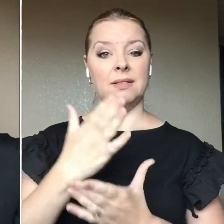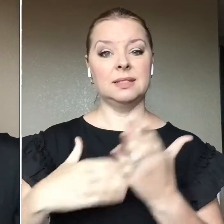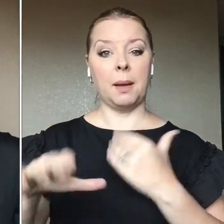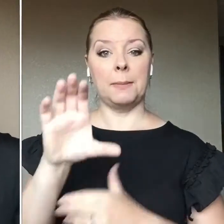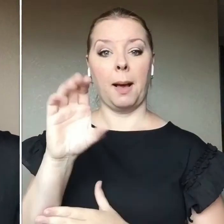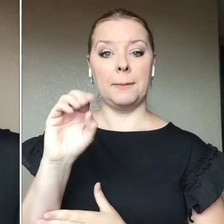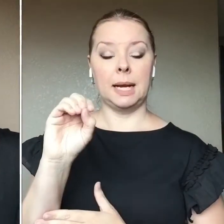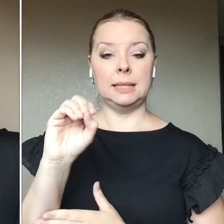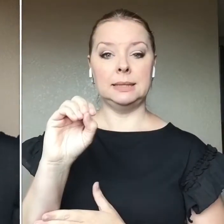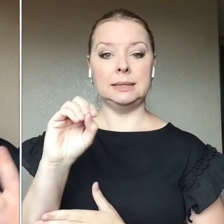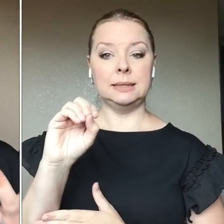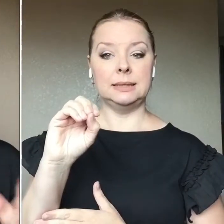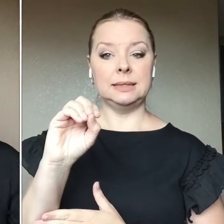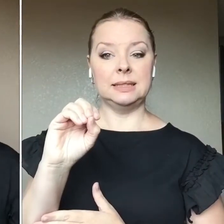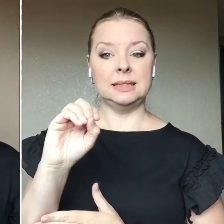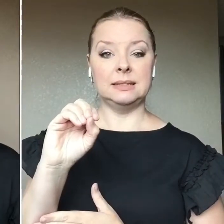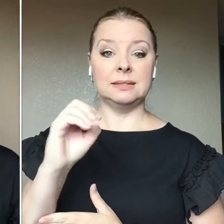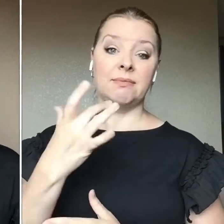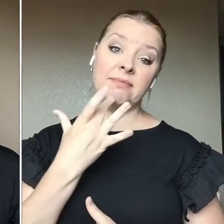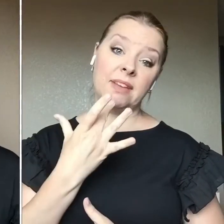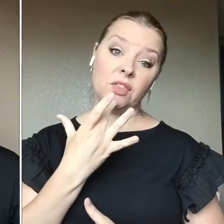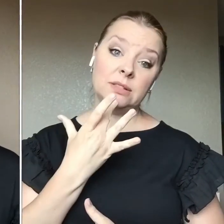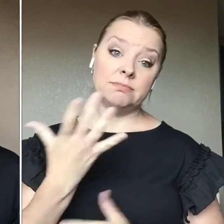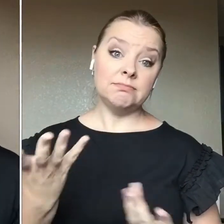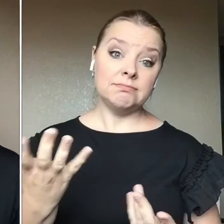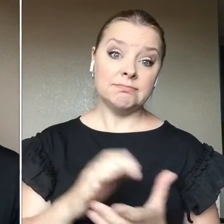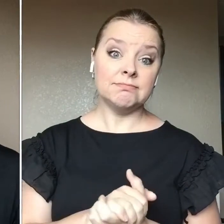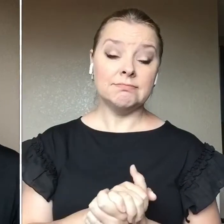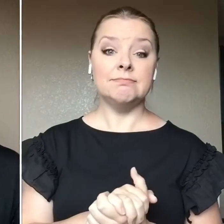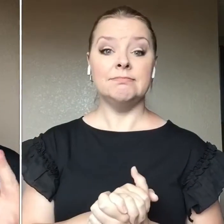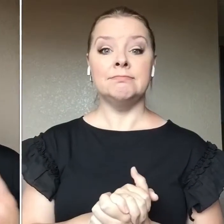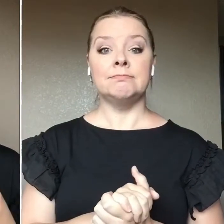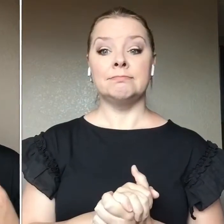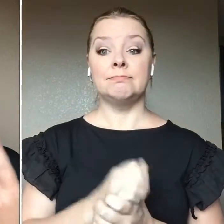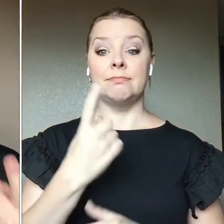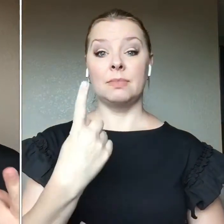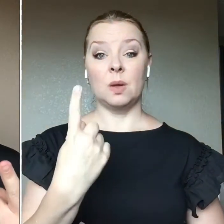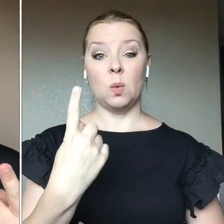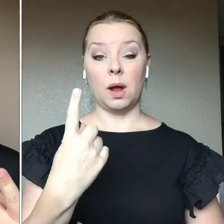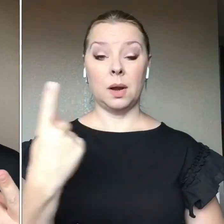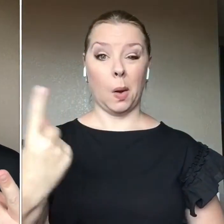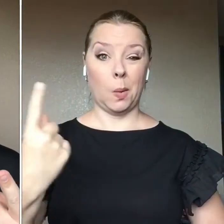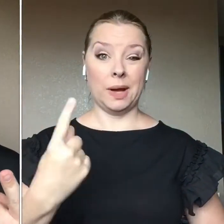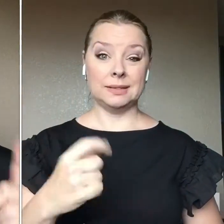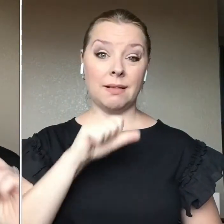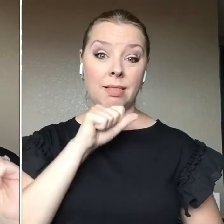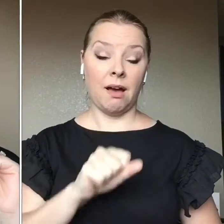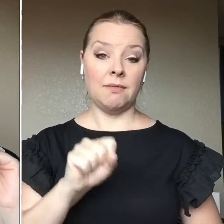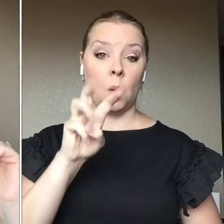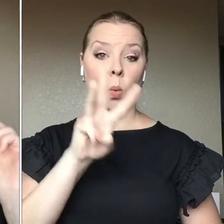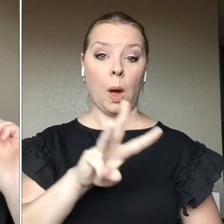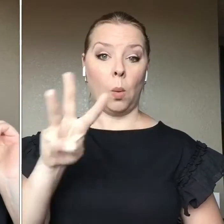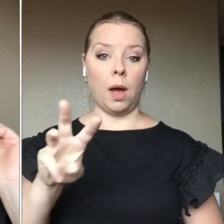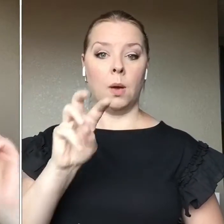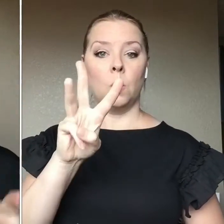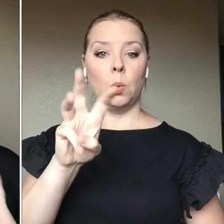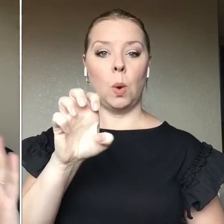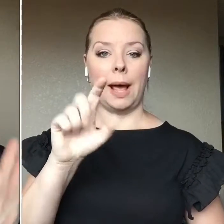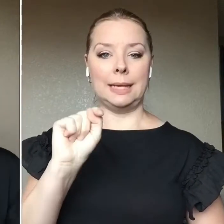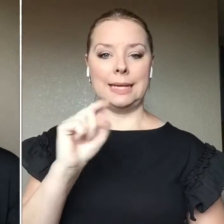that are my favorites. Um, one is I've always been a wet and wild girl. Like it was,